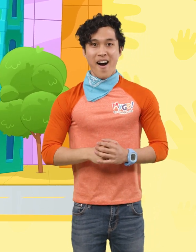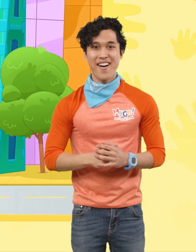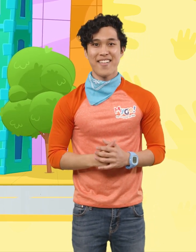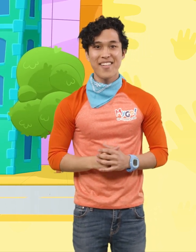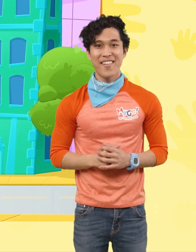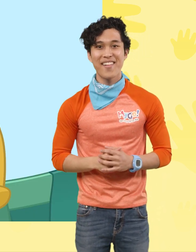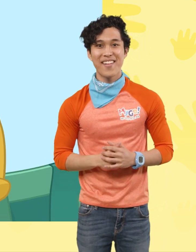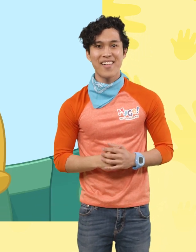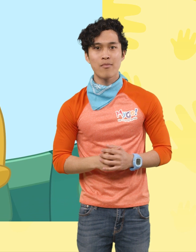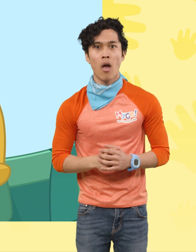Uh-oh